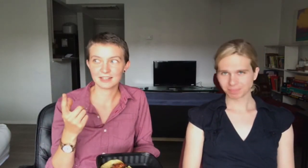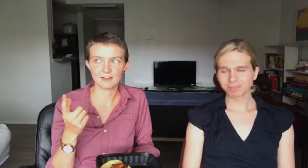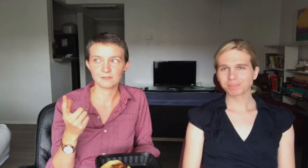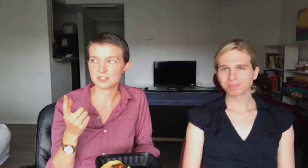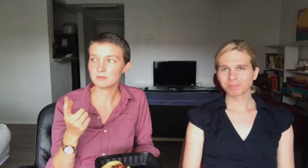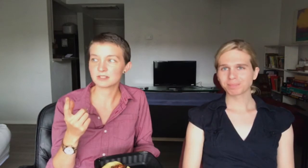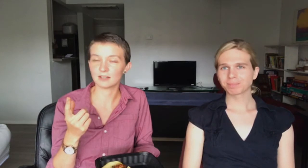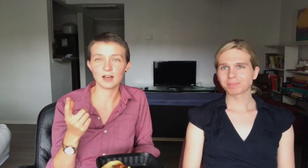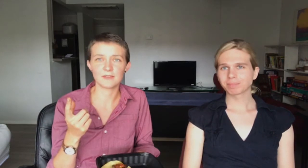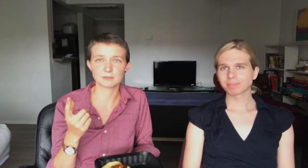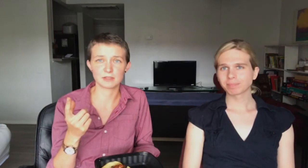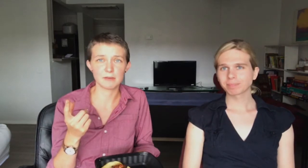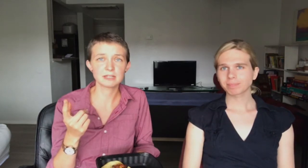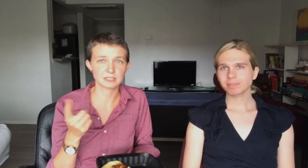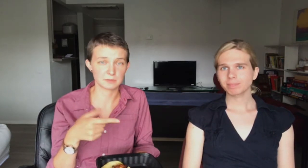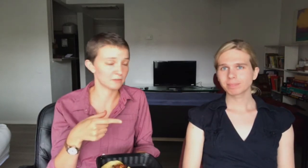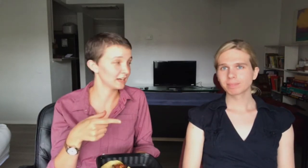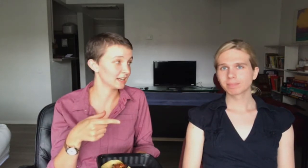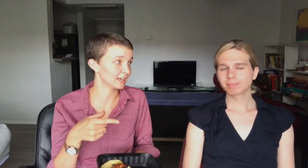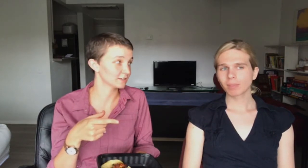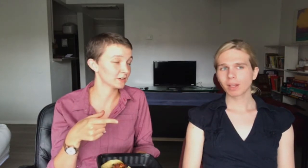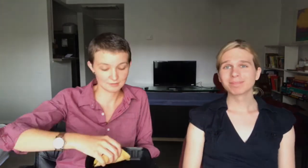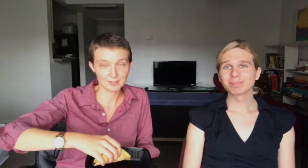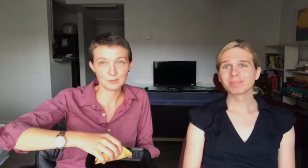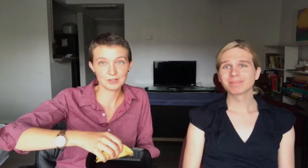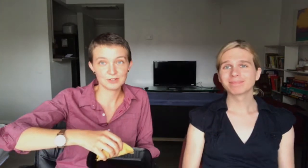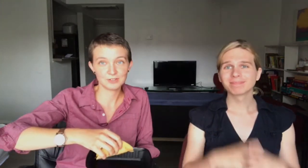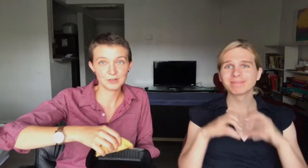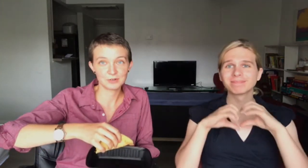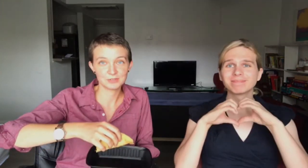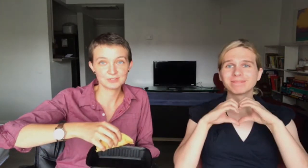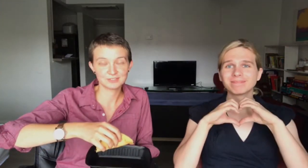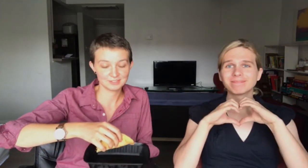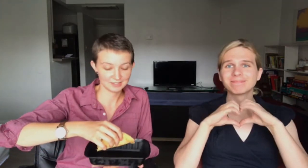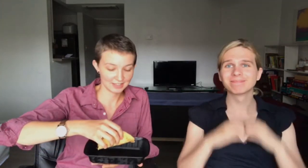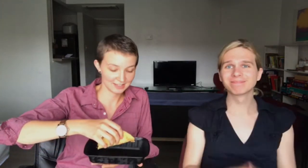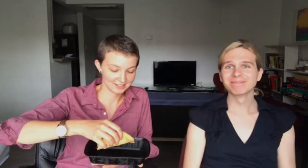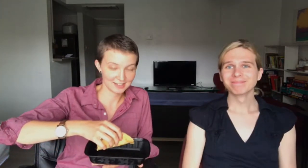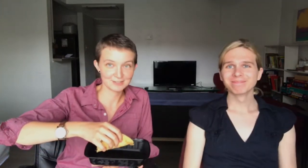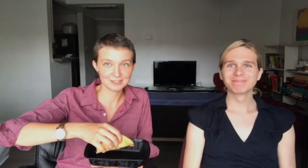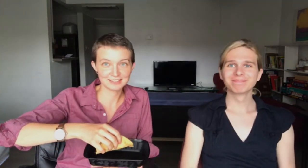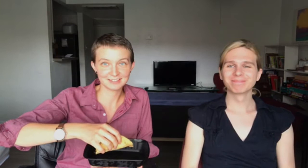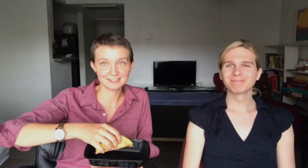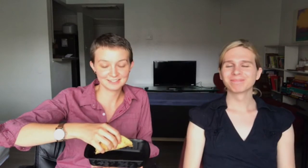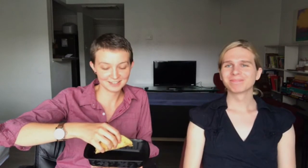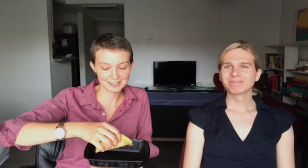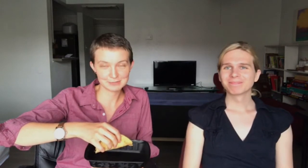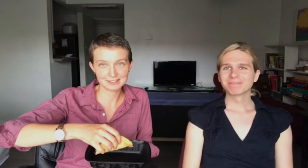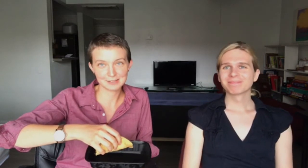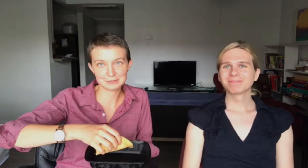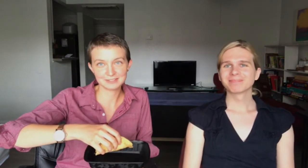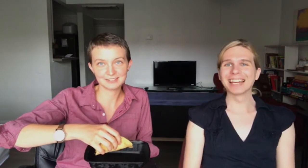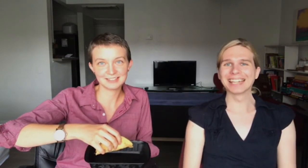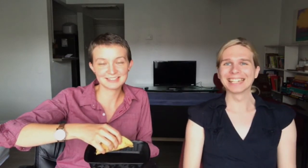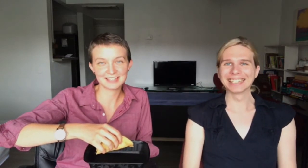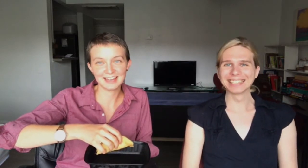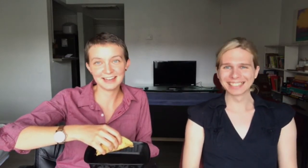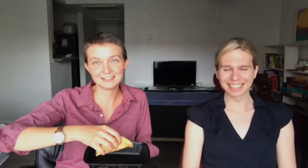For some reason a lot this month. Maybe because it's been raining. I don't know. And we all know that every good lesbian couple needs a cat